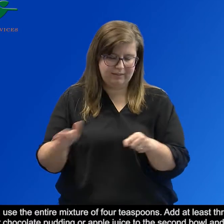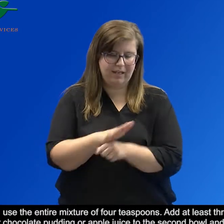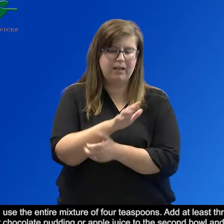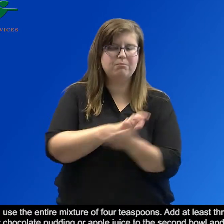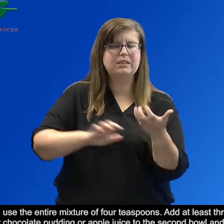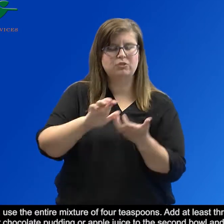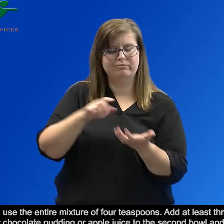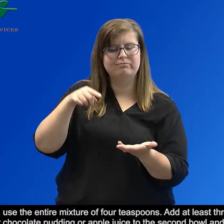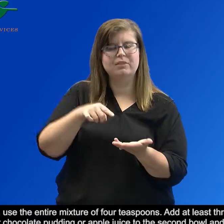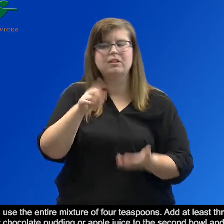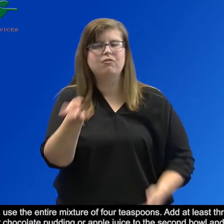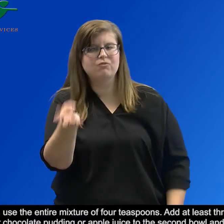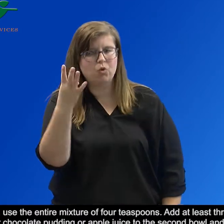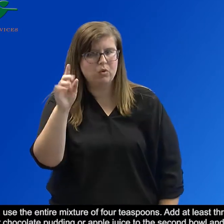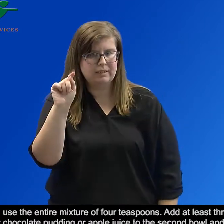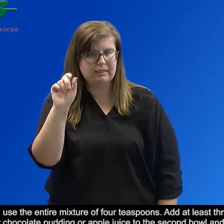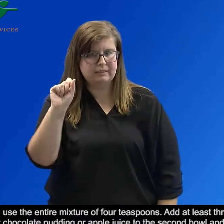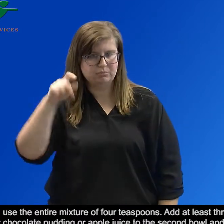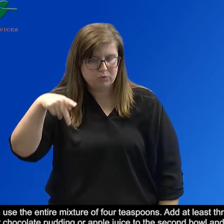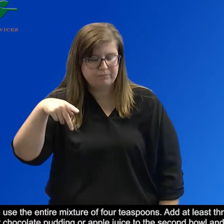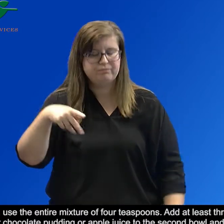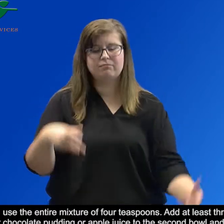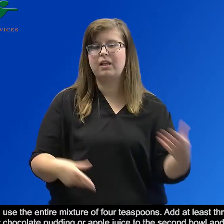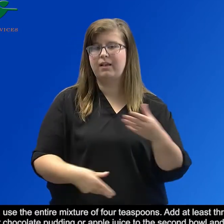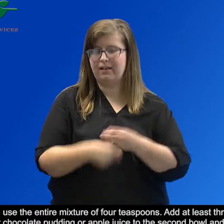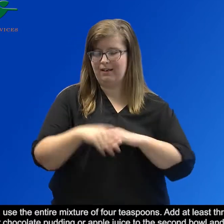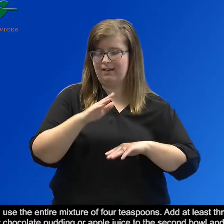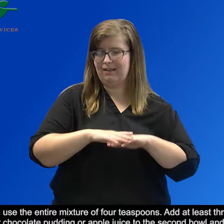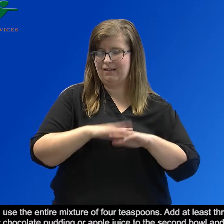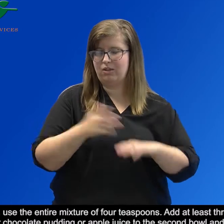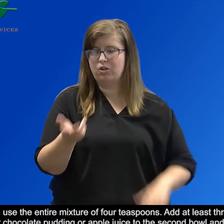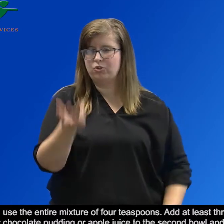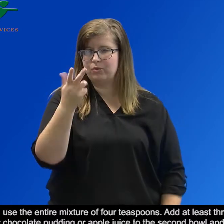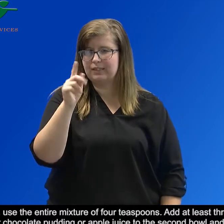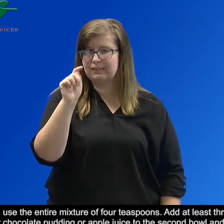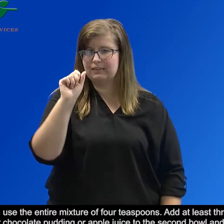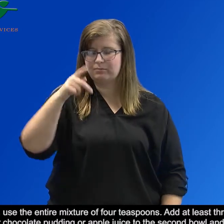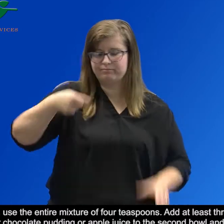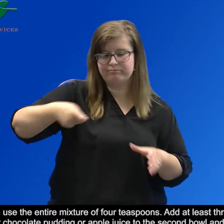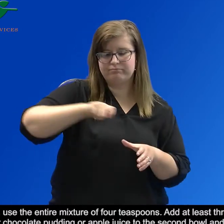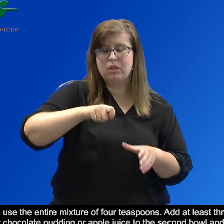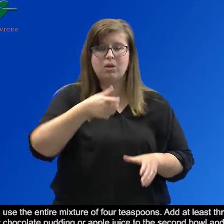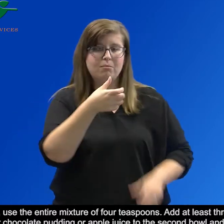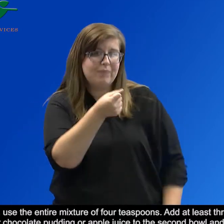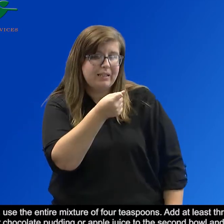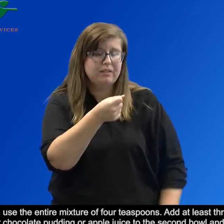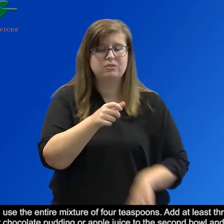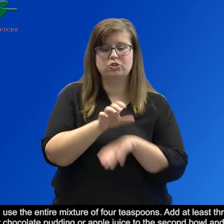of four teaspoons. Add at least three teaspoons of milk or chocolate milk or